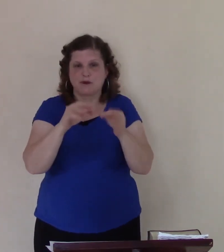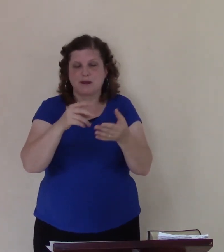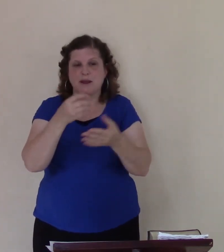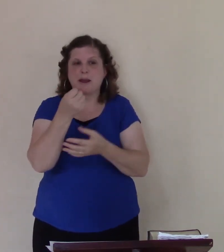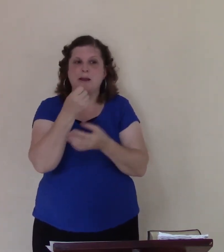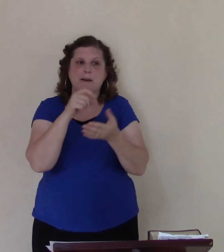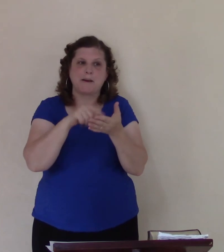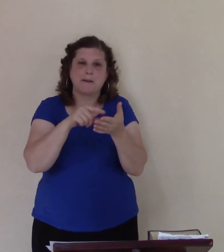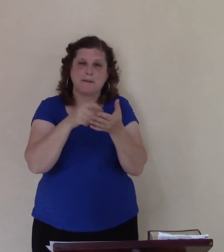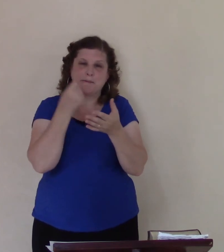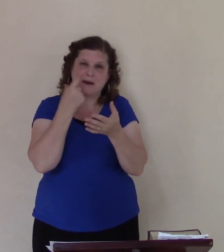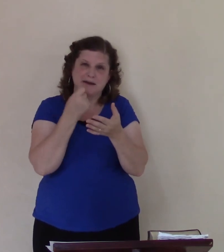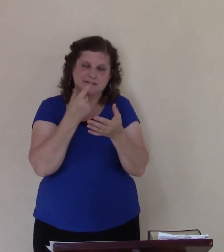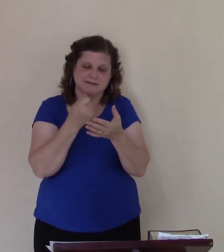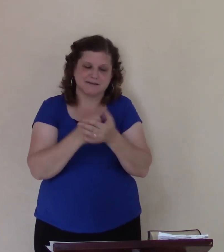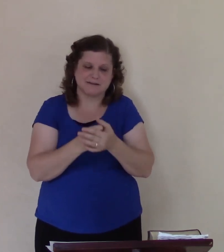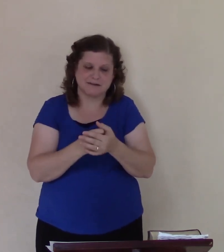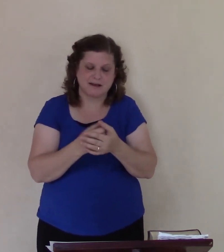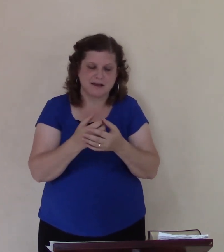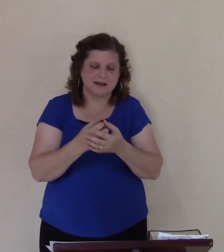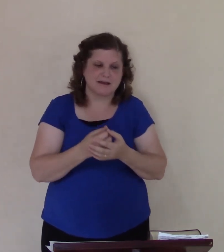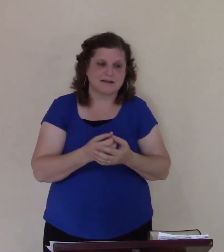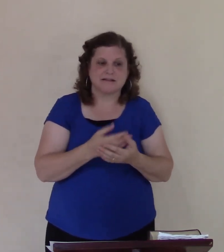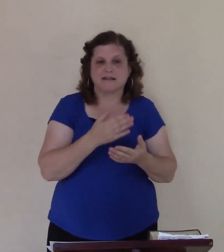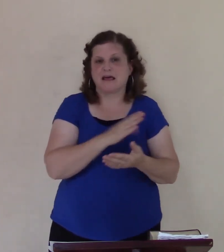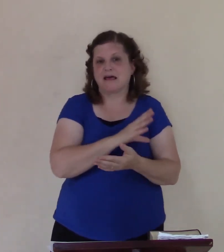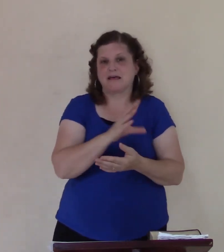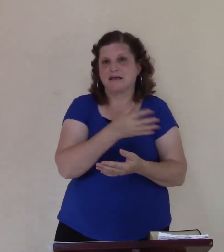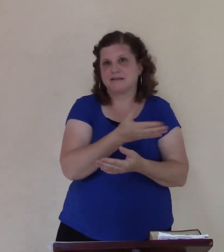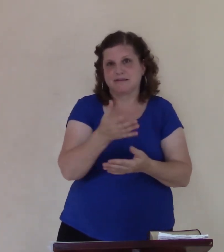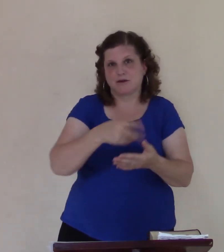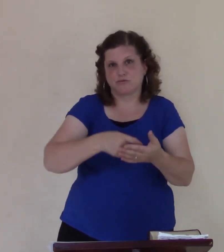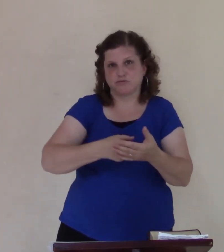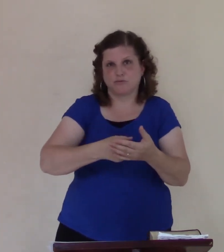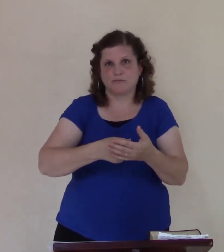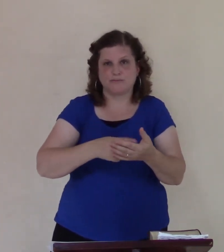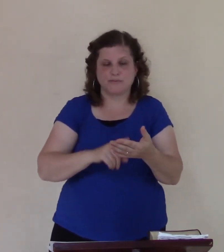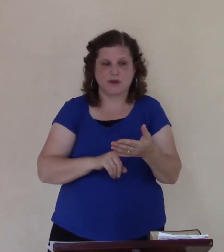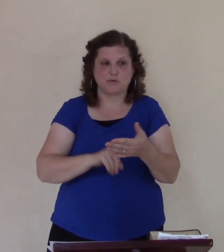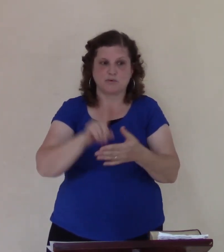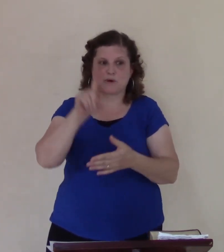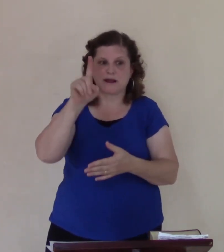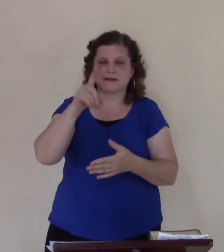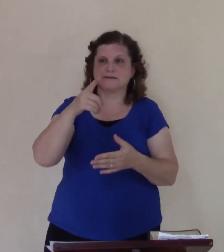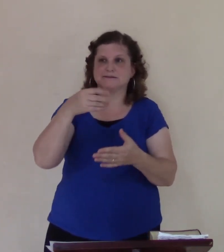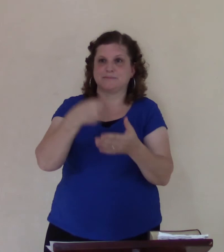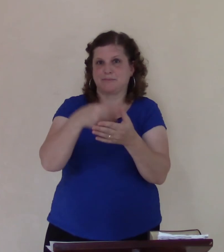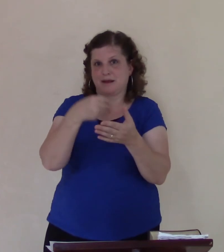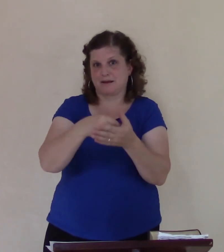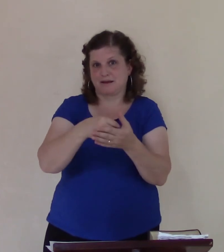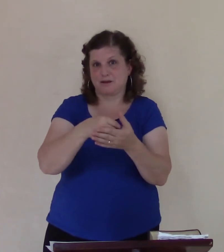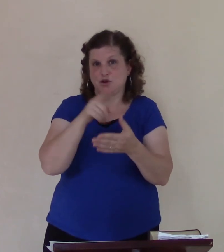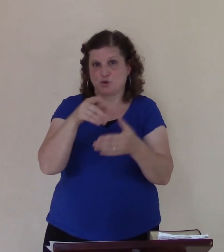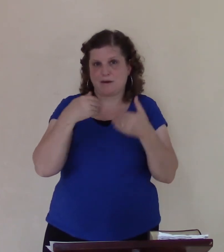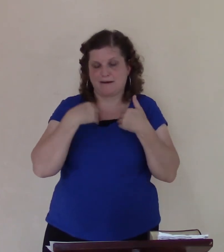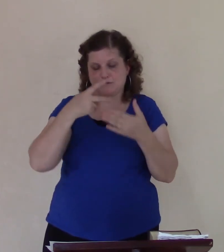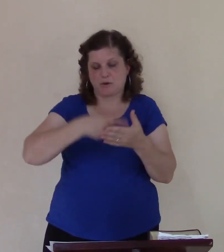they do that in America they do that in the government that's not government it's right okay and so there's